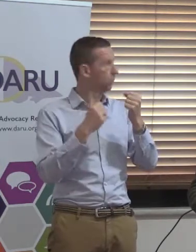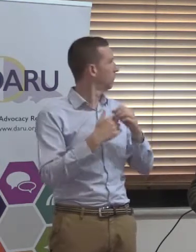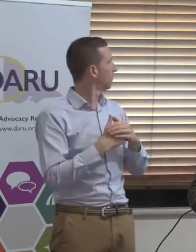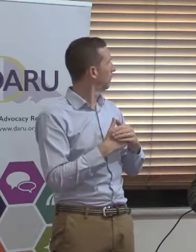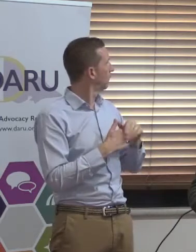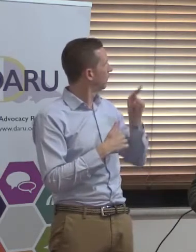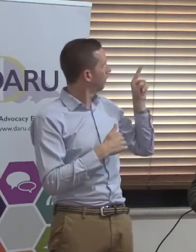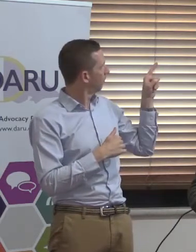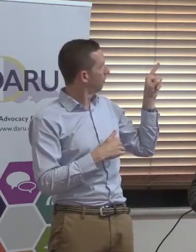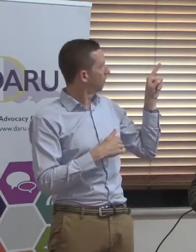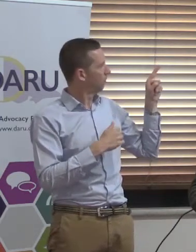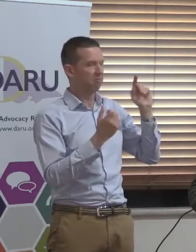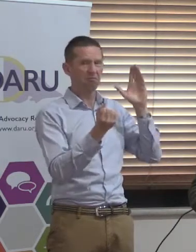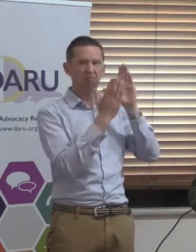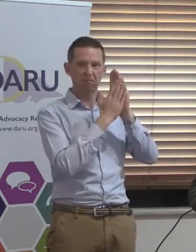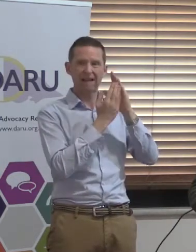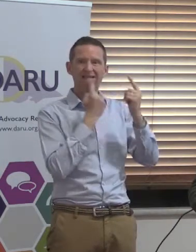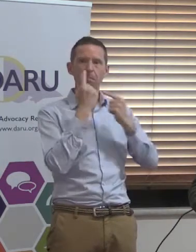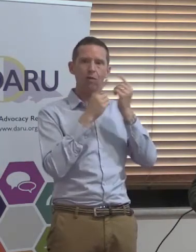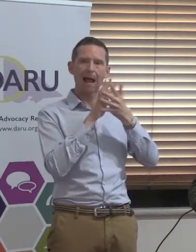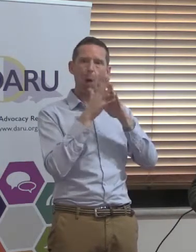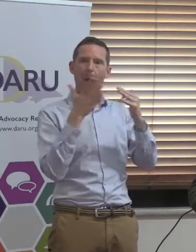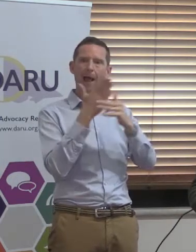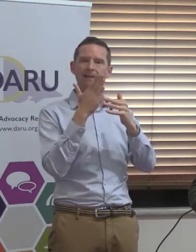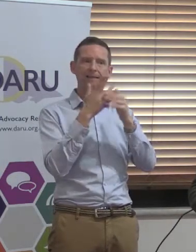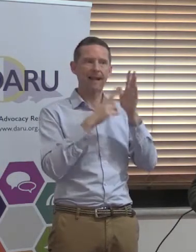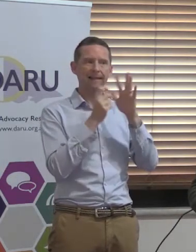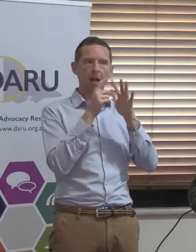which has information about how to access the NDIS.